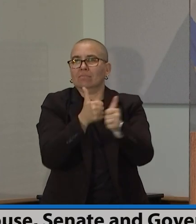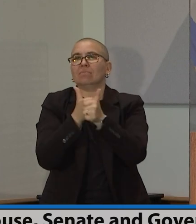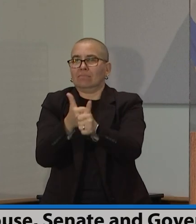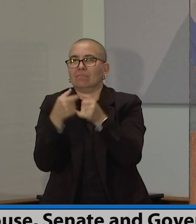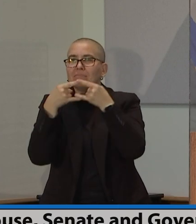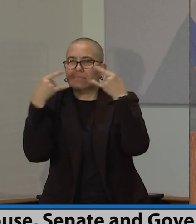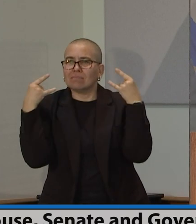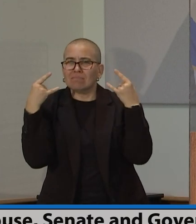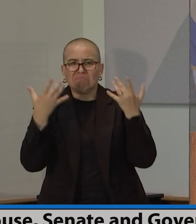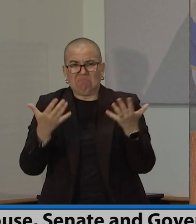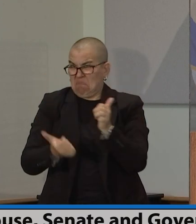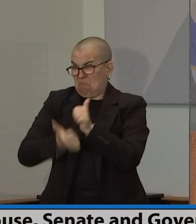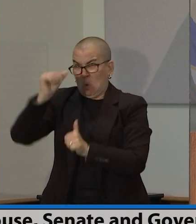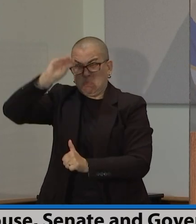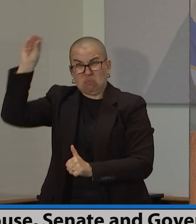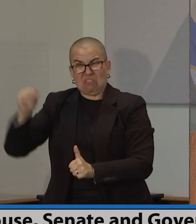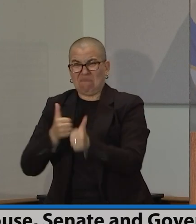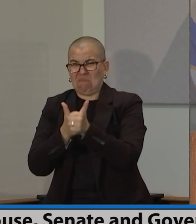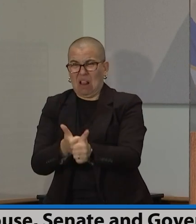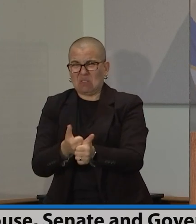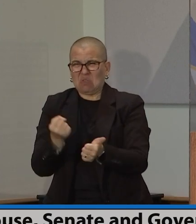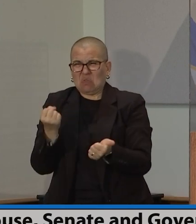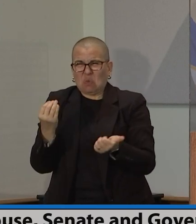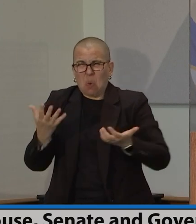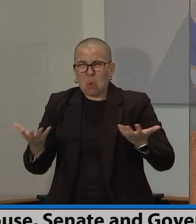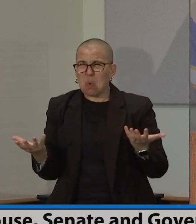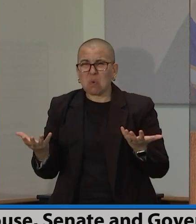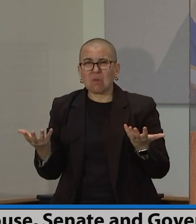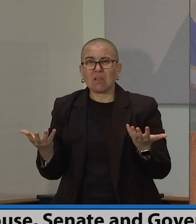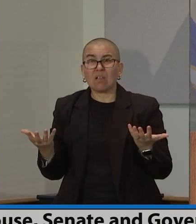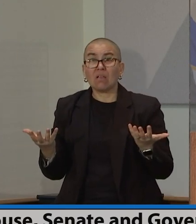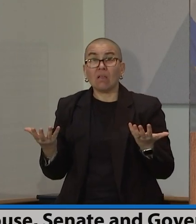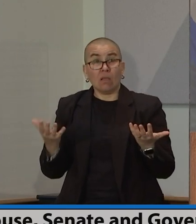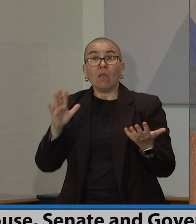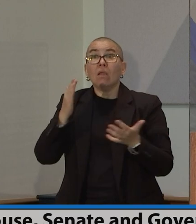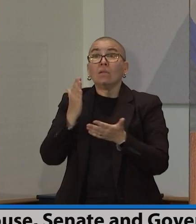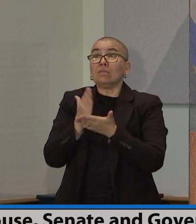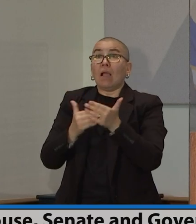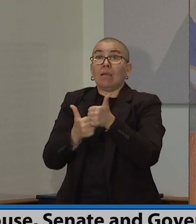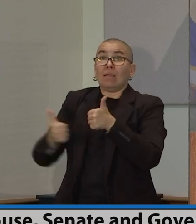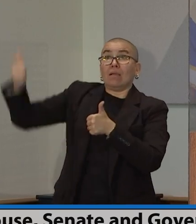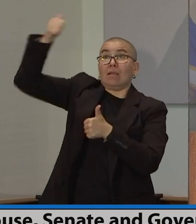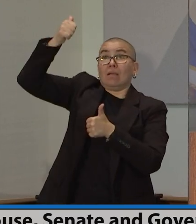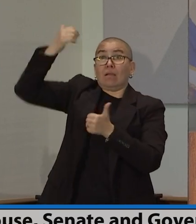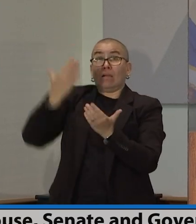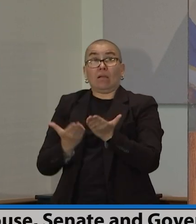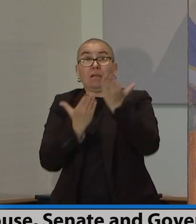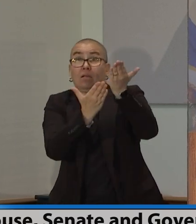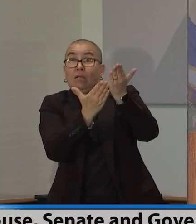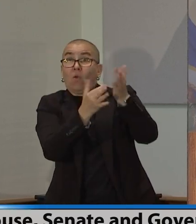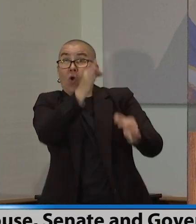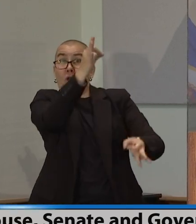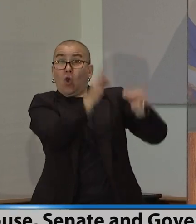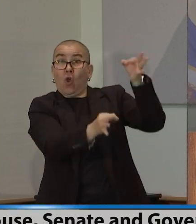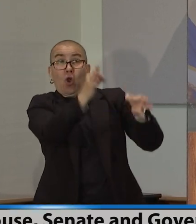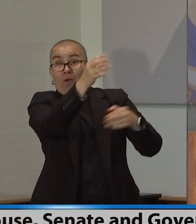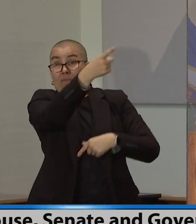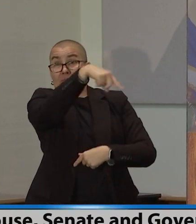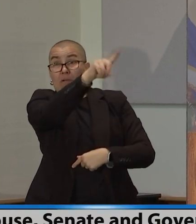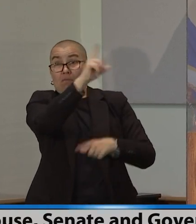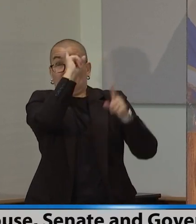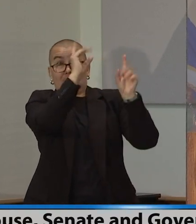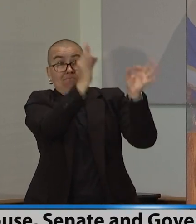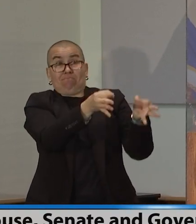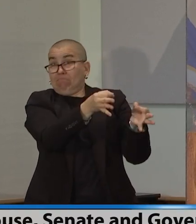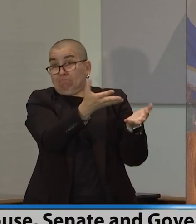Um, these things were upheld in court as being legal, but I know it's a sticking point. So I said, tell us what you need. We'll